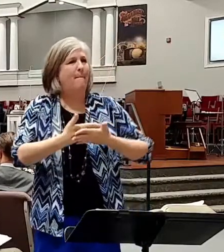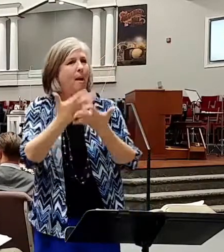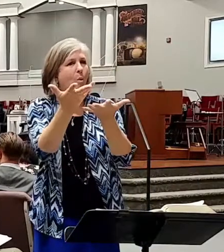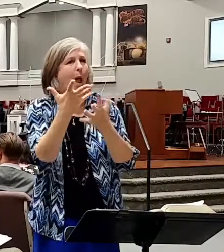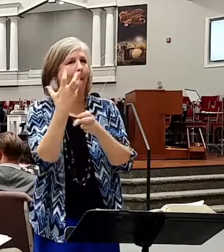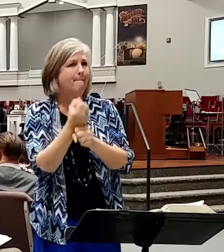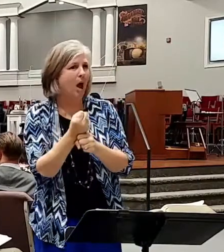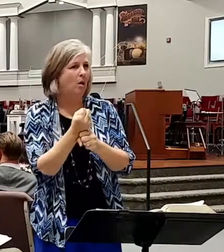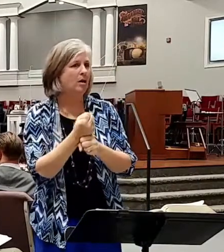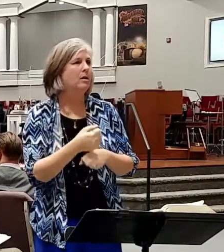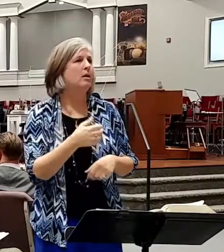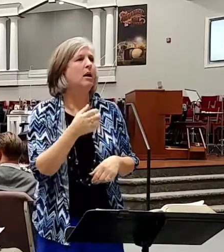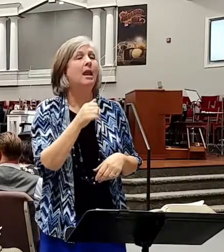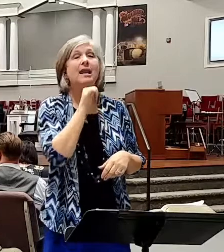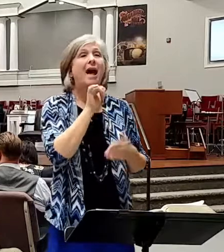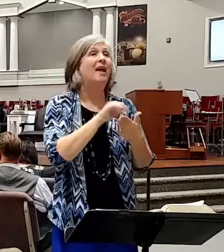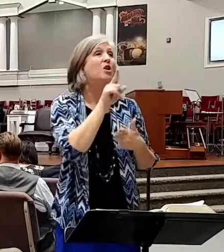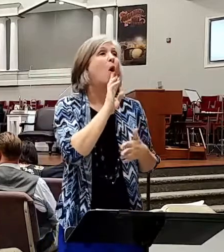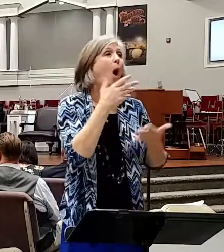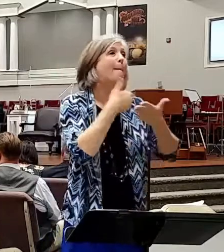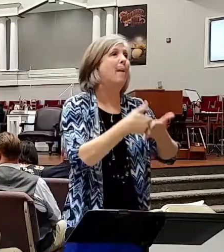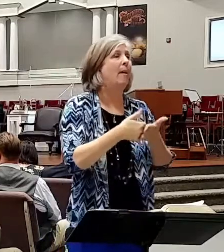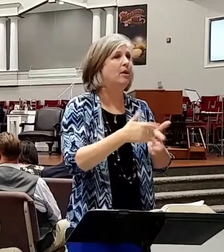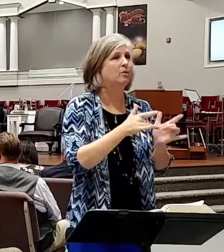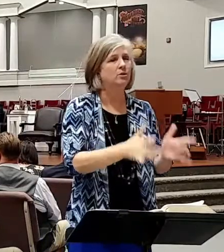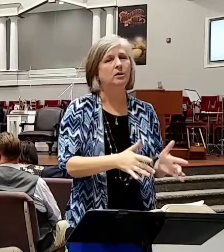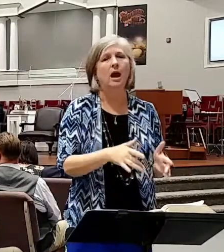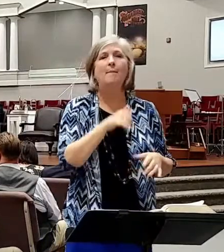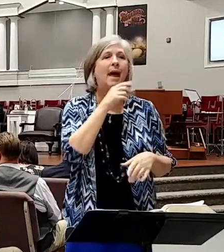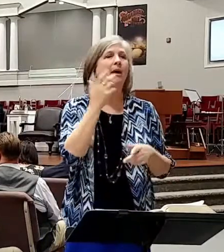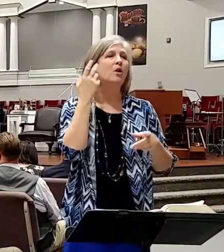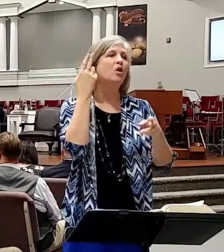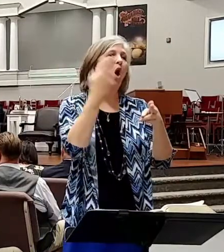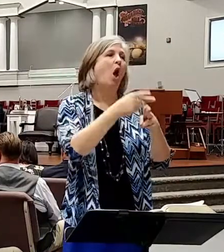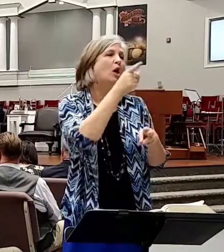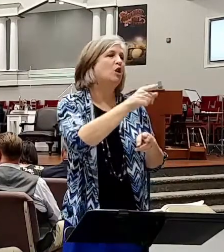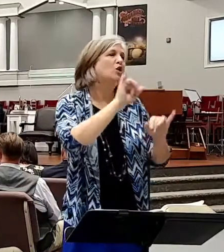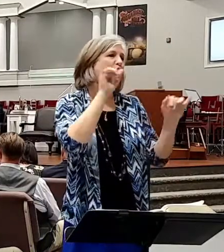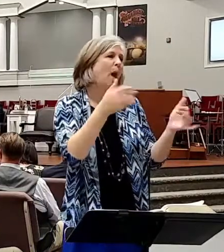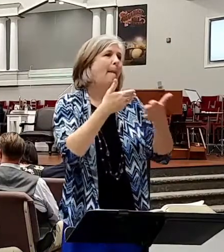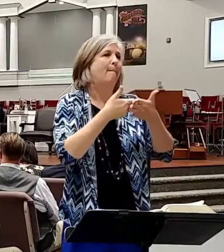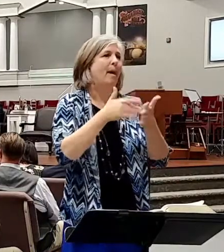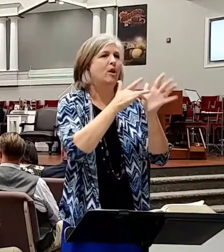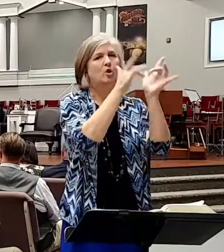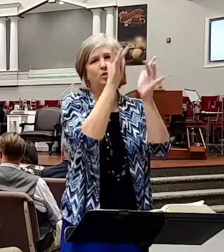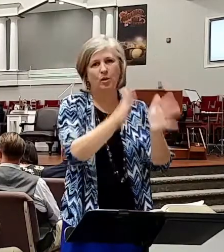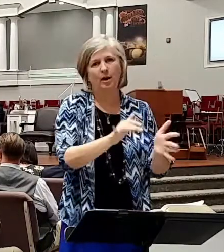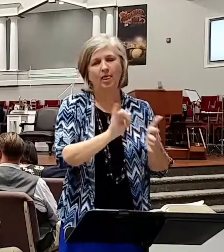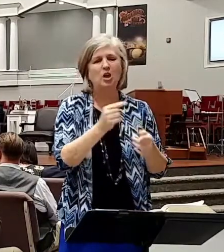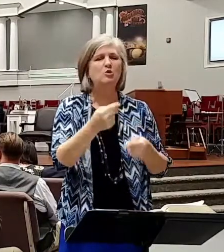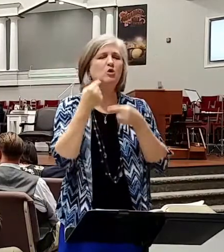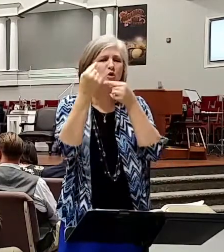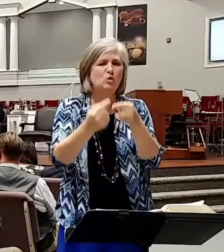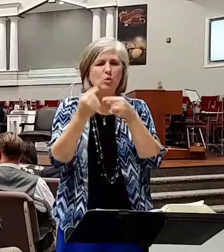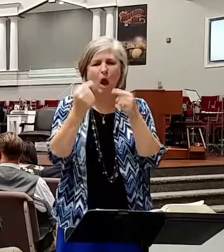Not that you are, I'm not accusing you tonight of being just a babe in Christ that you struggle with the emotions and the